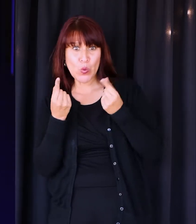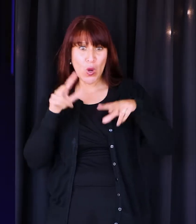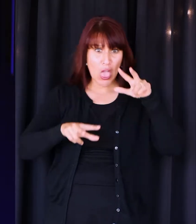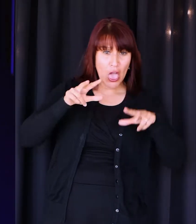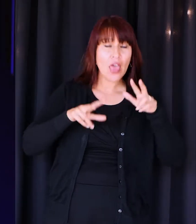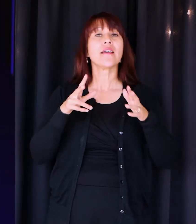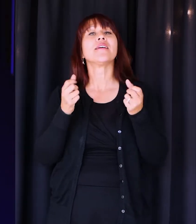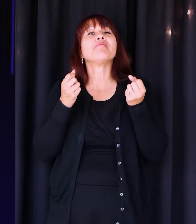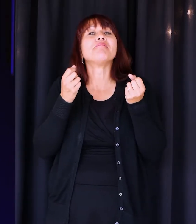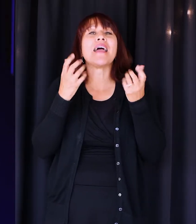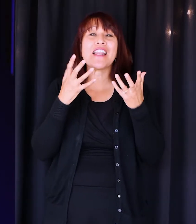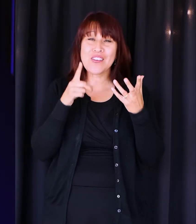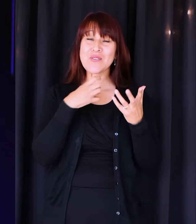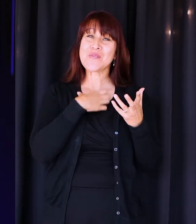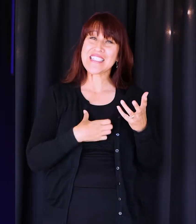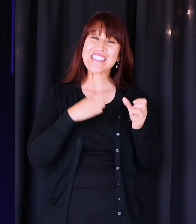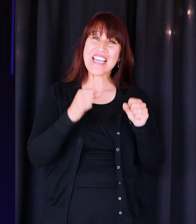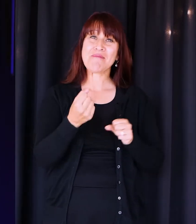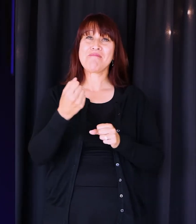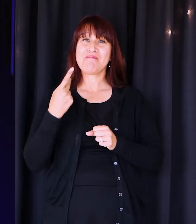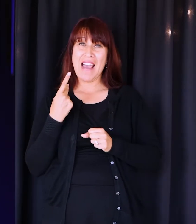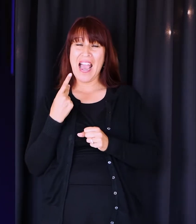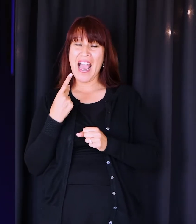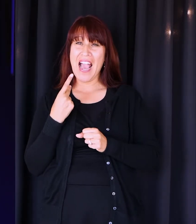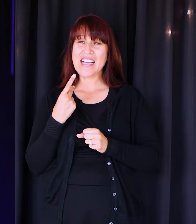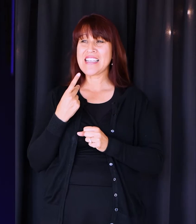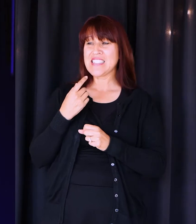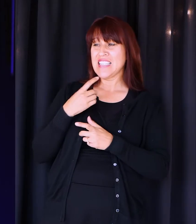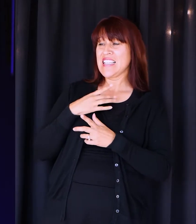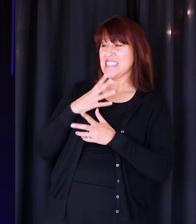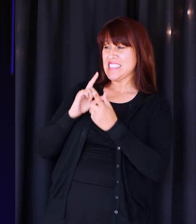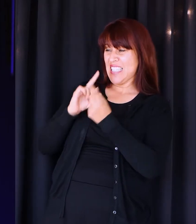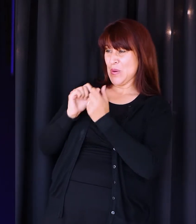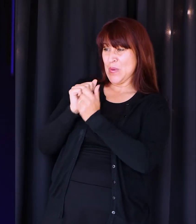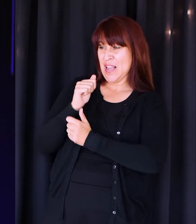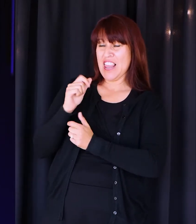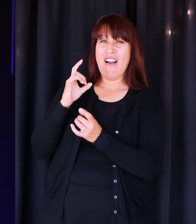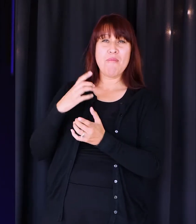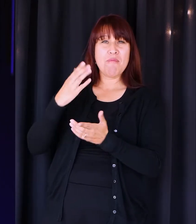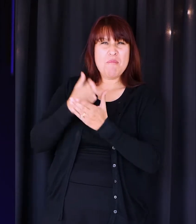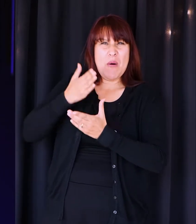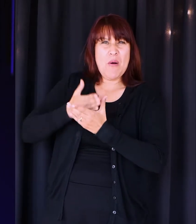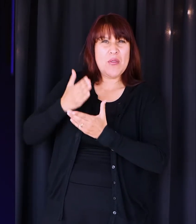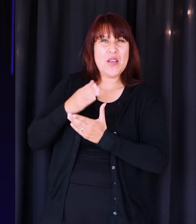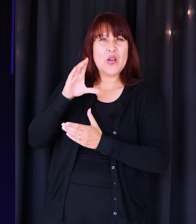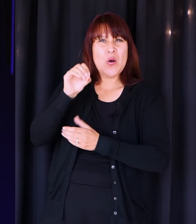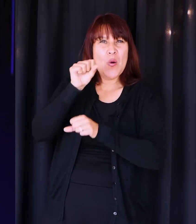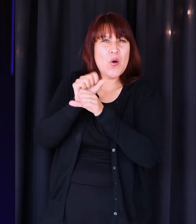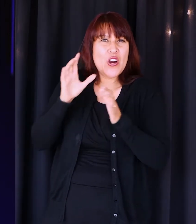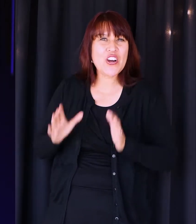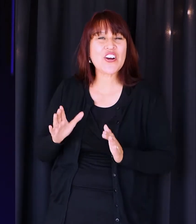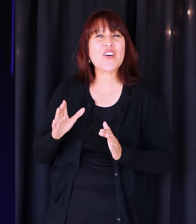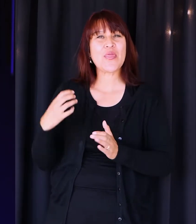you would gladly go back and put up with the annoying coworker. Many of you would gladly go back and put up with the boss